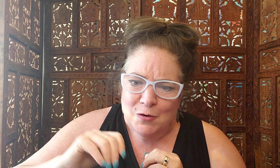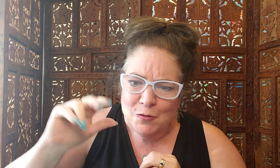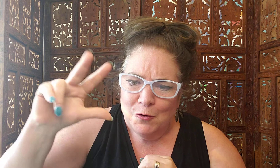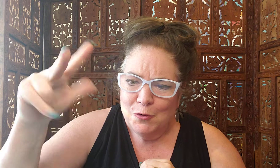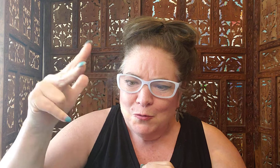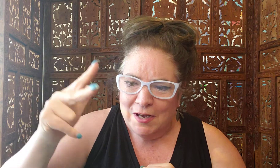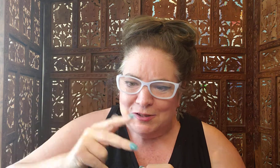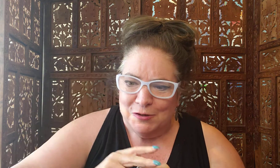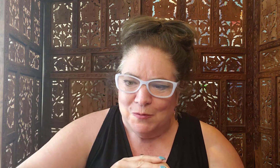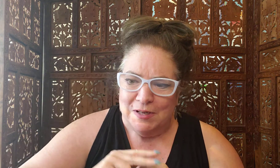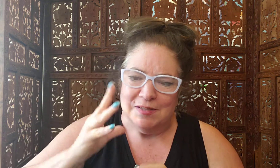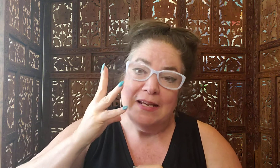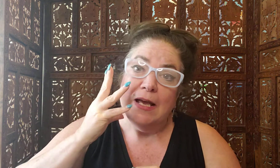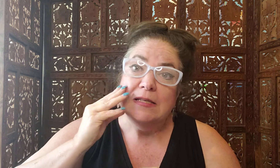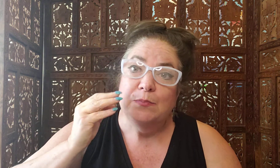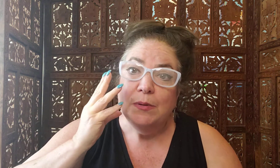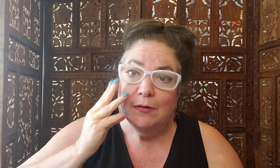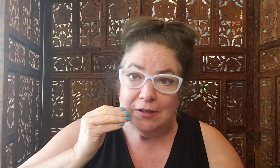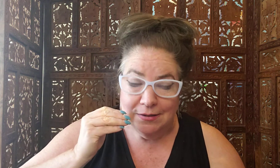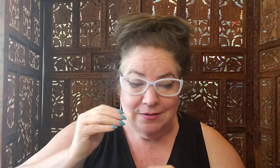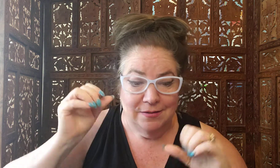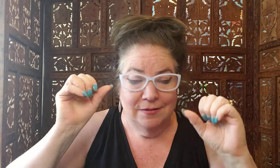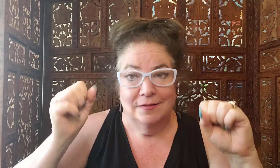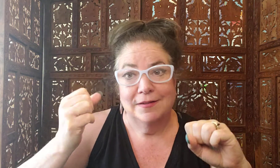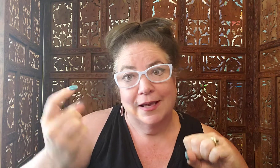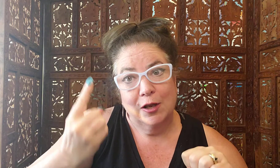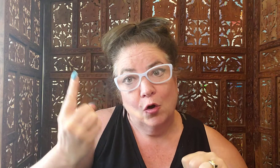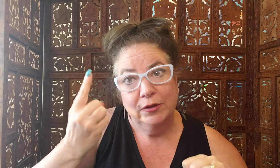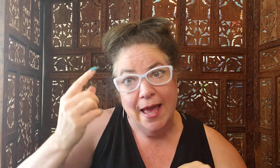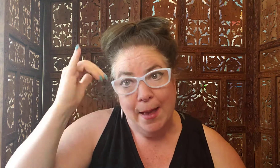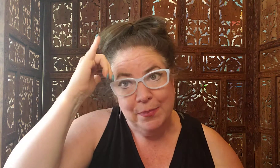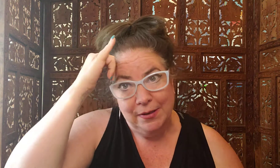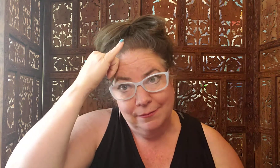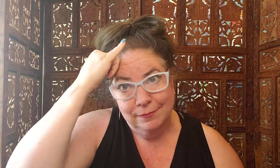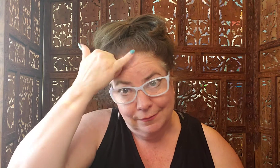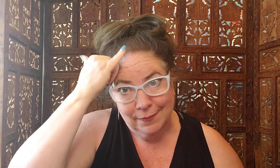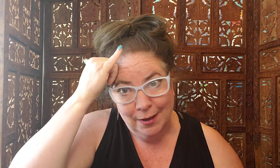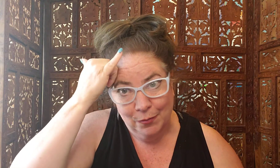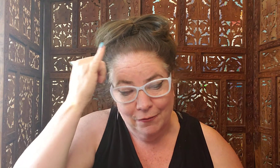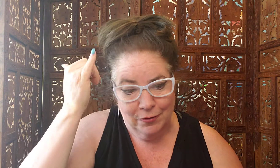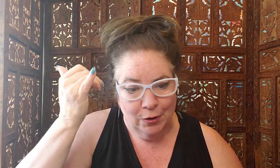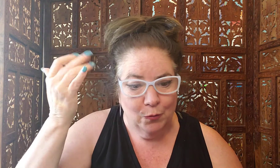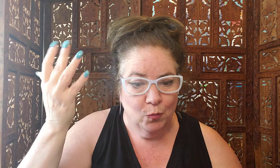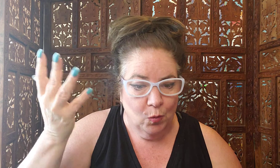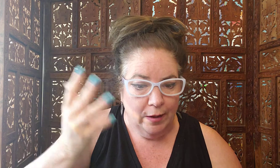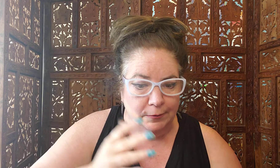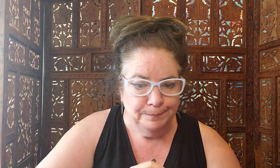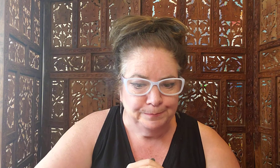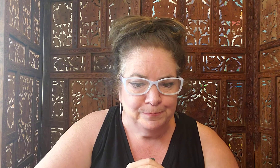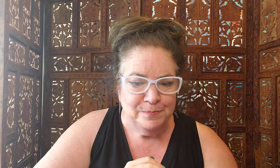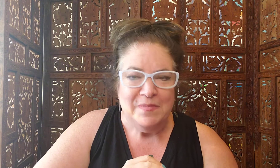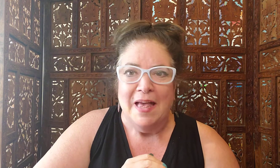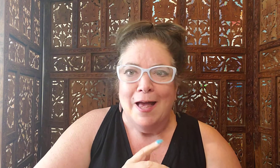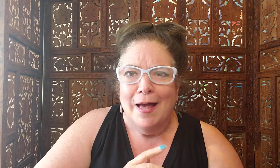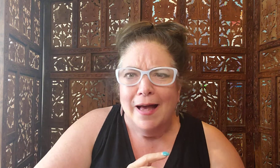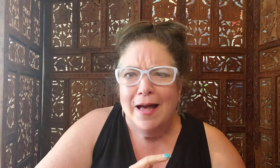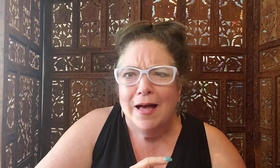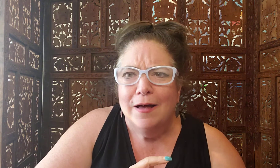your third question was an experience that can only happen in Buffalo. Well, um,